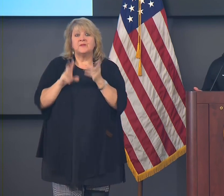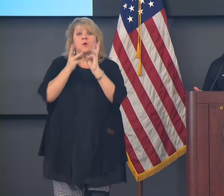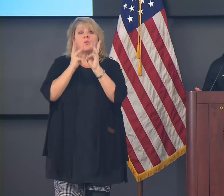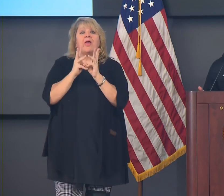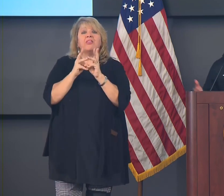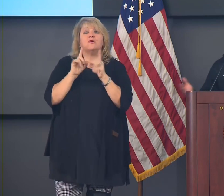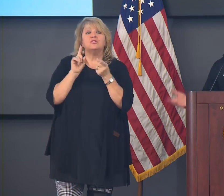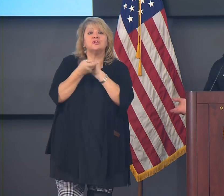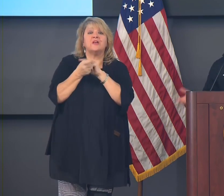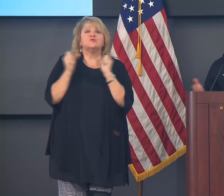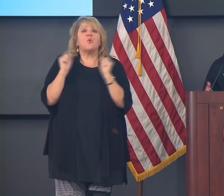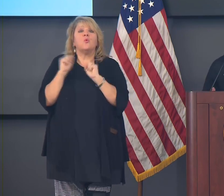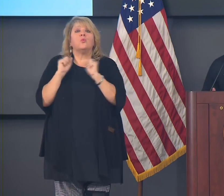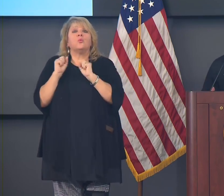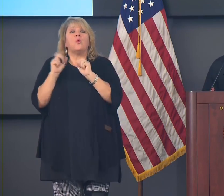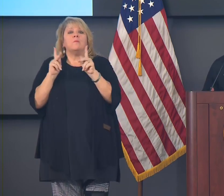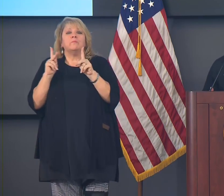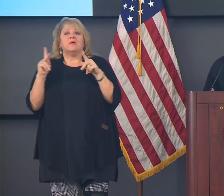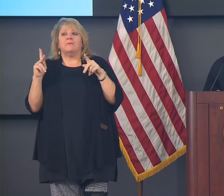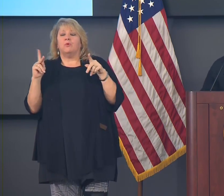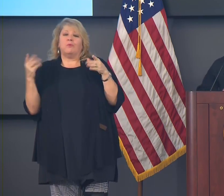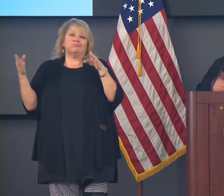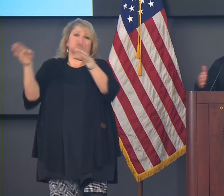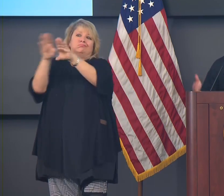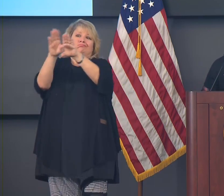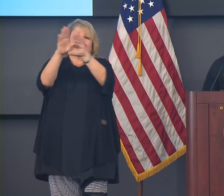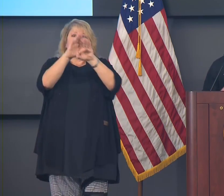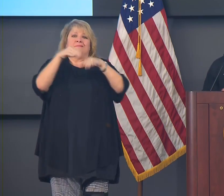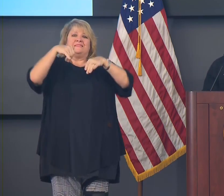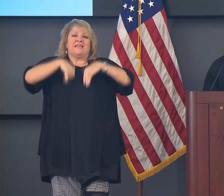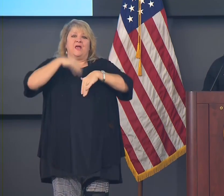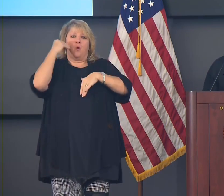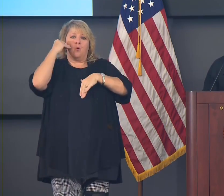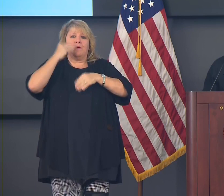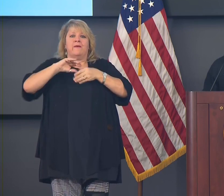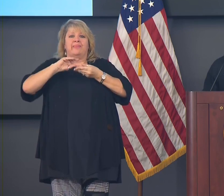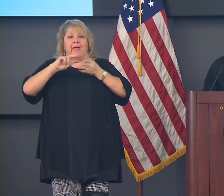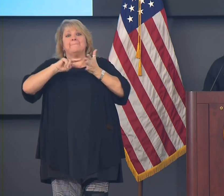which means more people go indoors, which means there'll be more transmission.